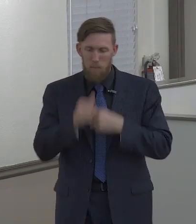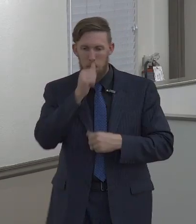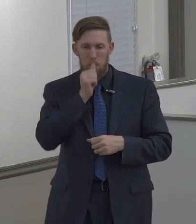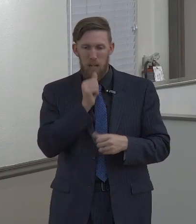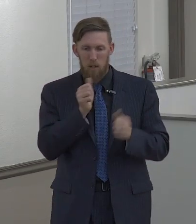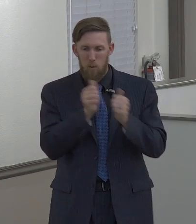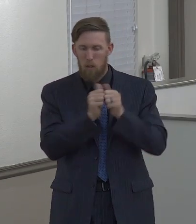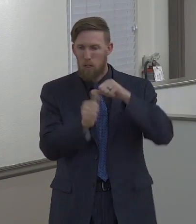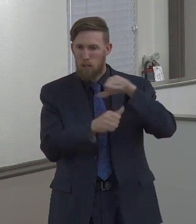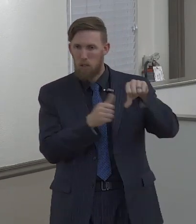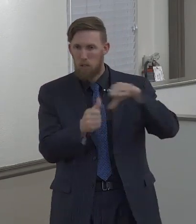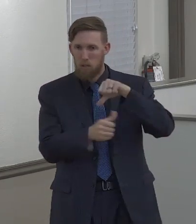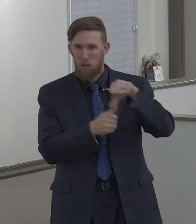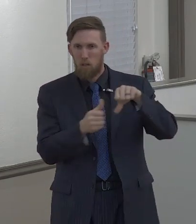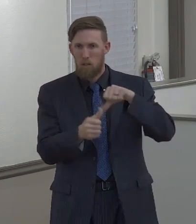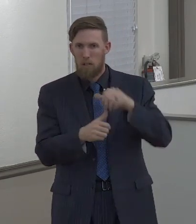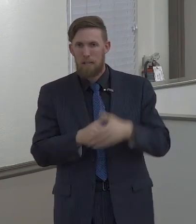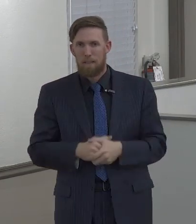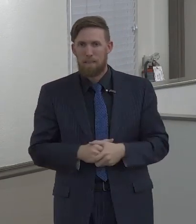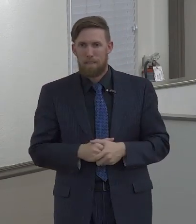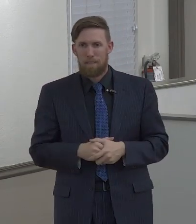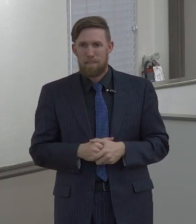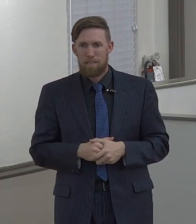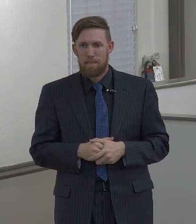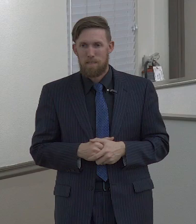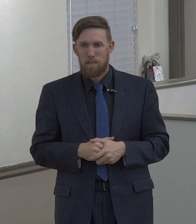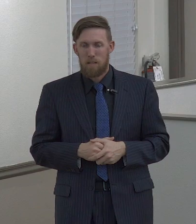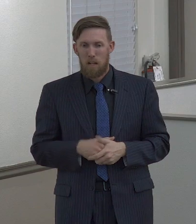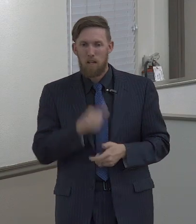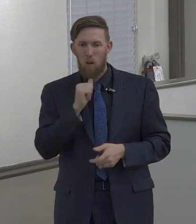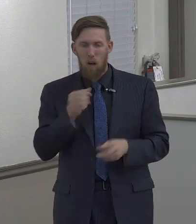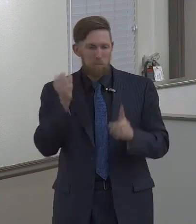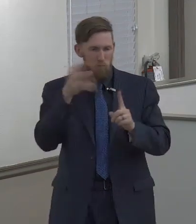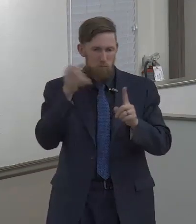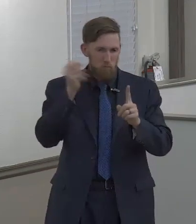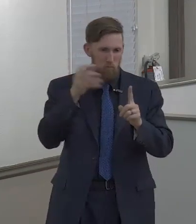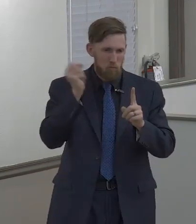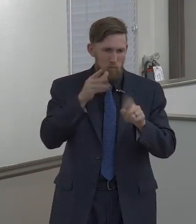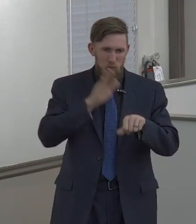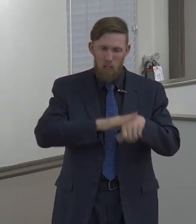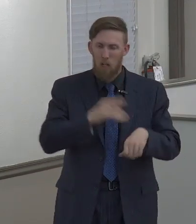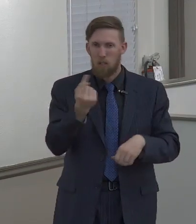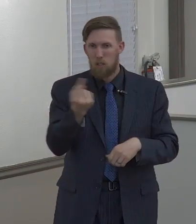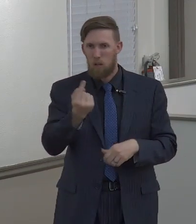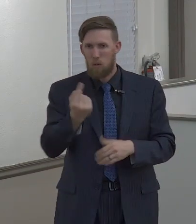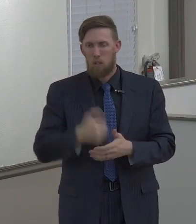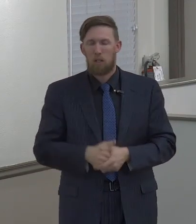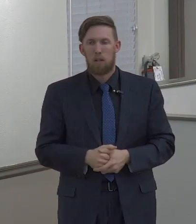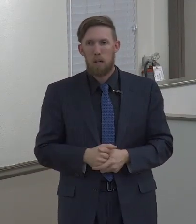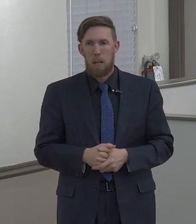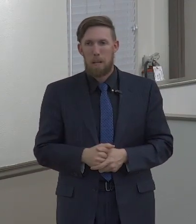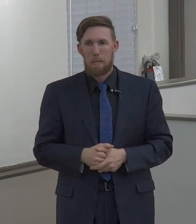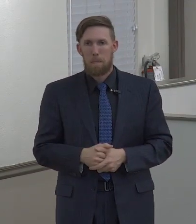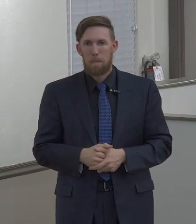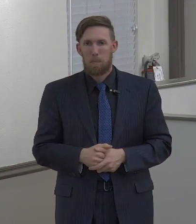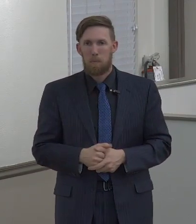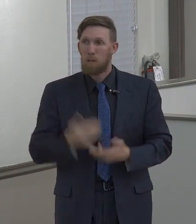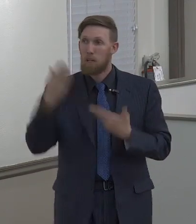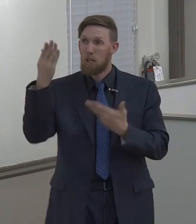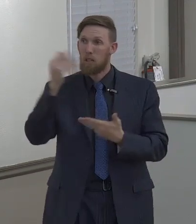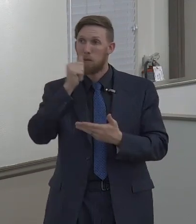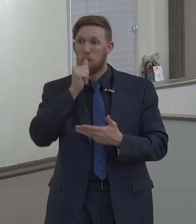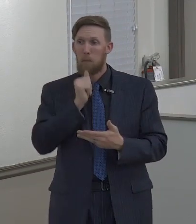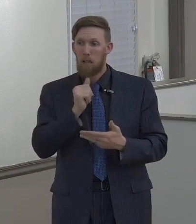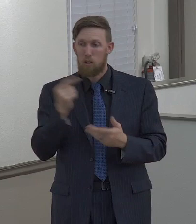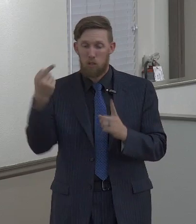means to hold back. God holds back His judgment on us at times. When we don't deserve Him to hold